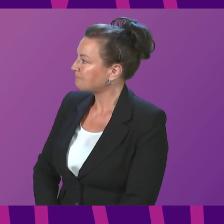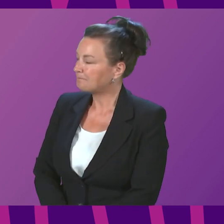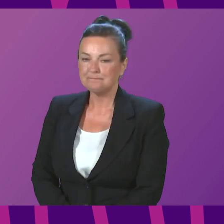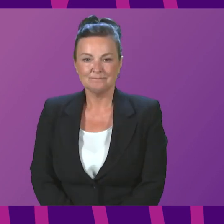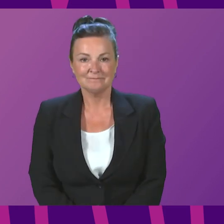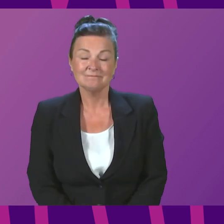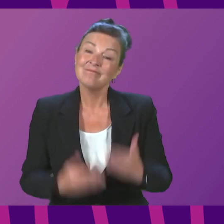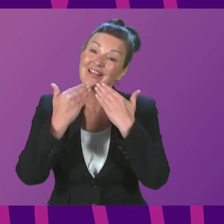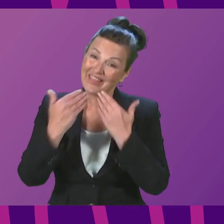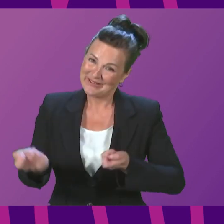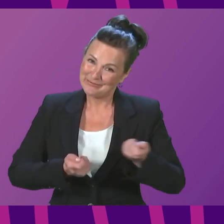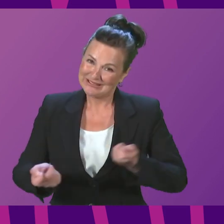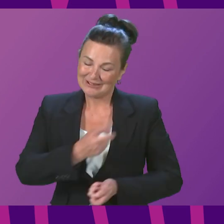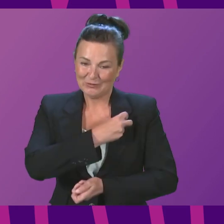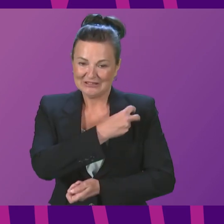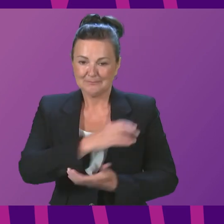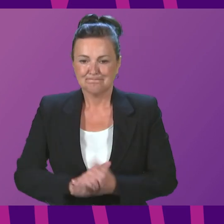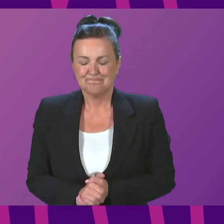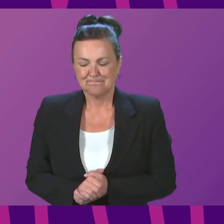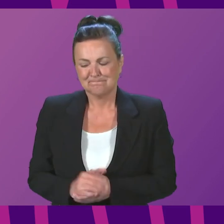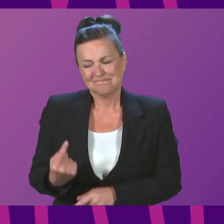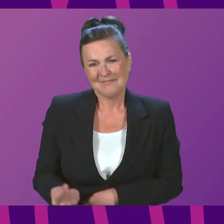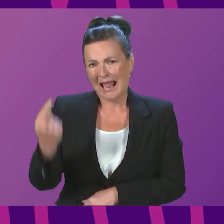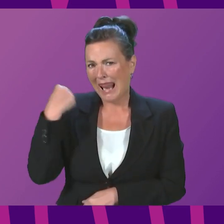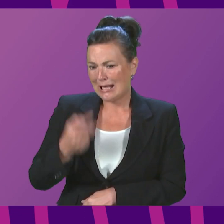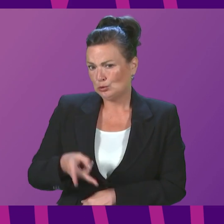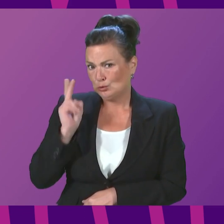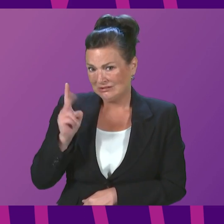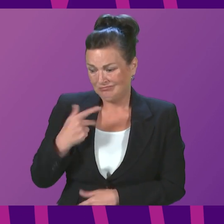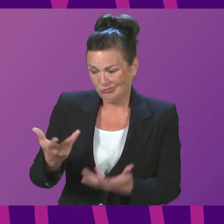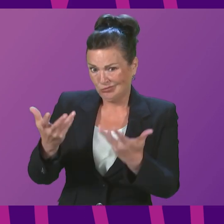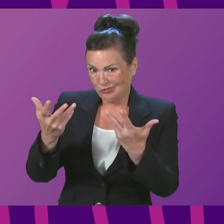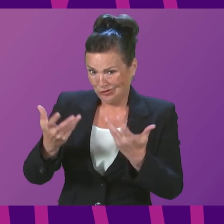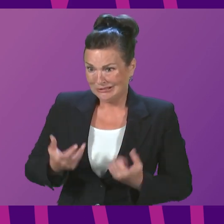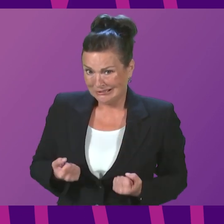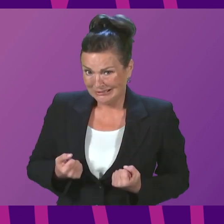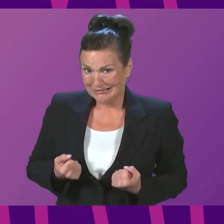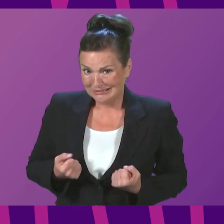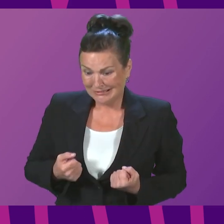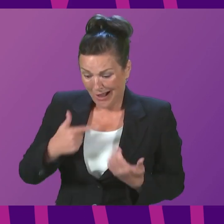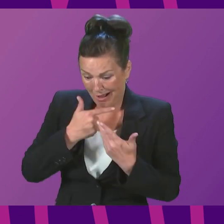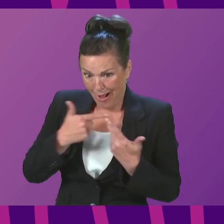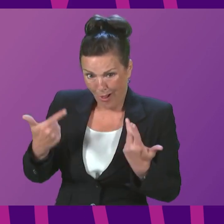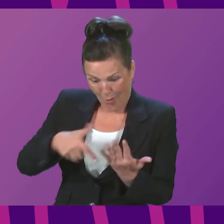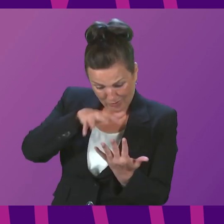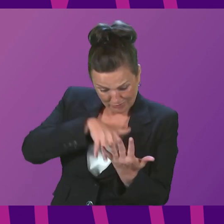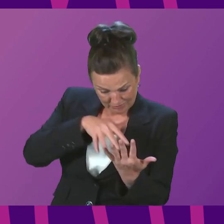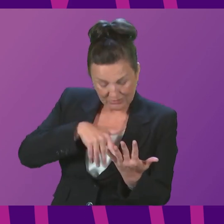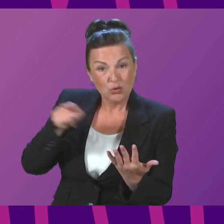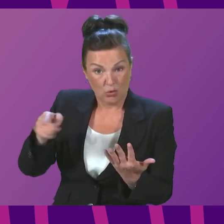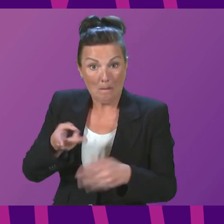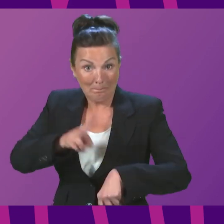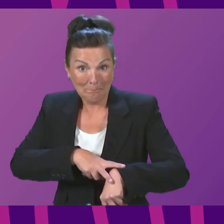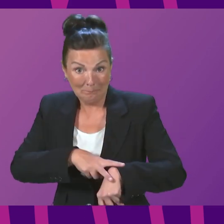Thank you, Presiding Officer. In the last two weeks, I have received many reports from the constituents who are serving police officers